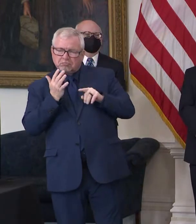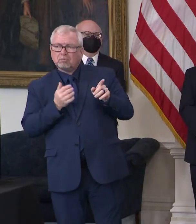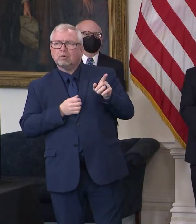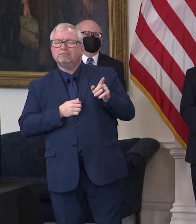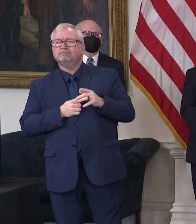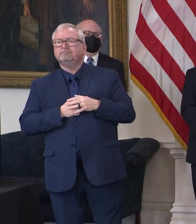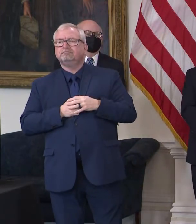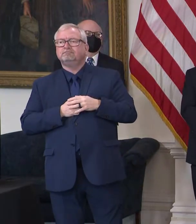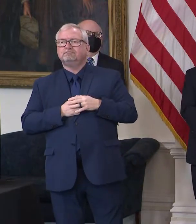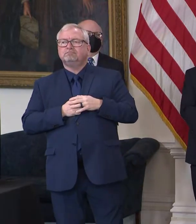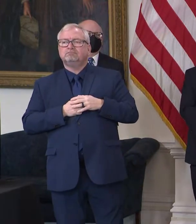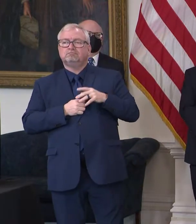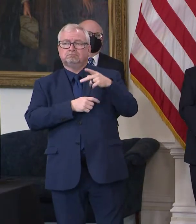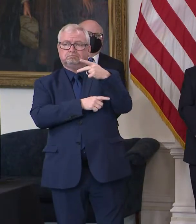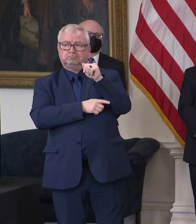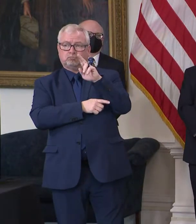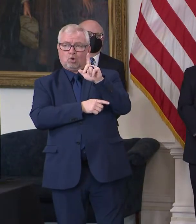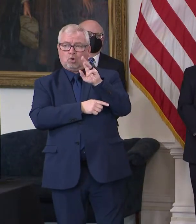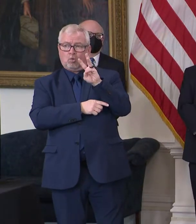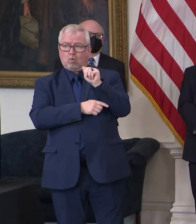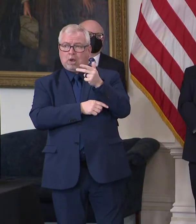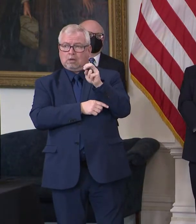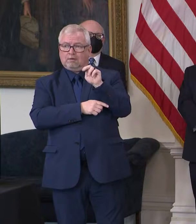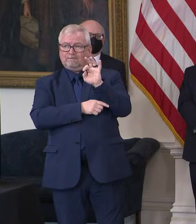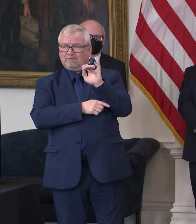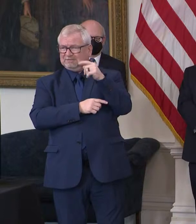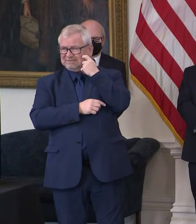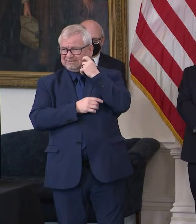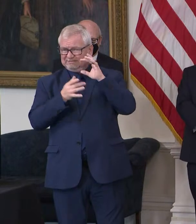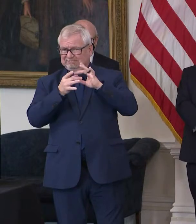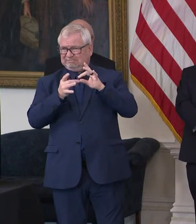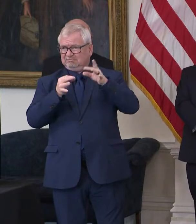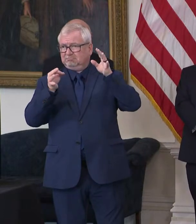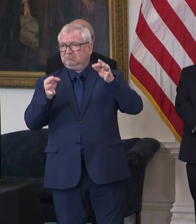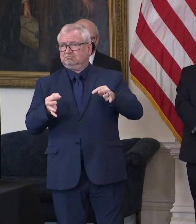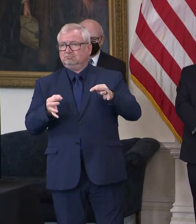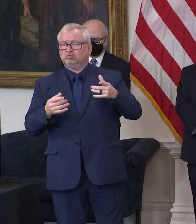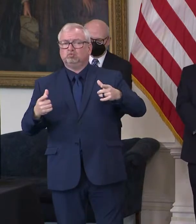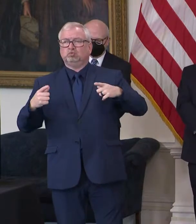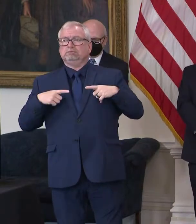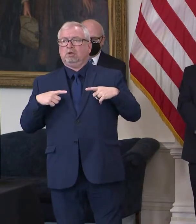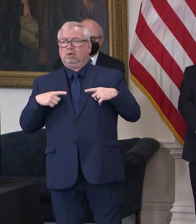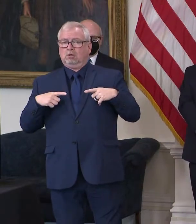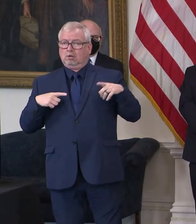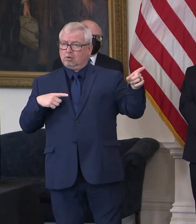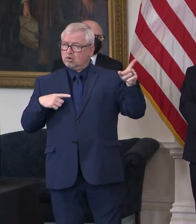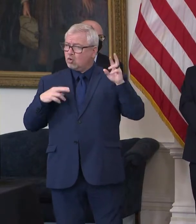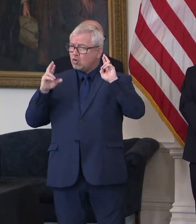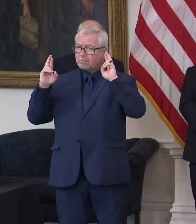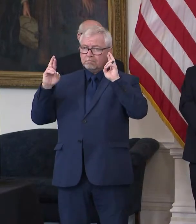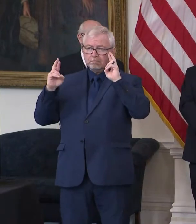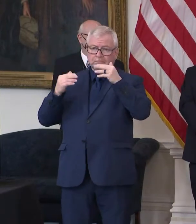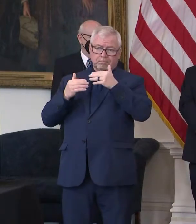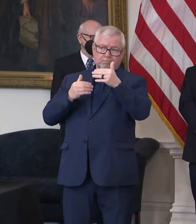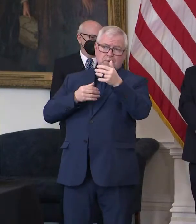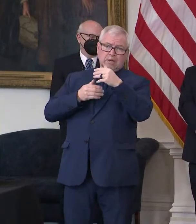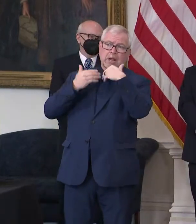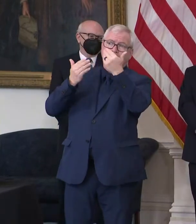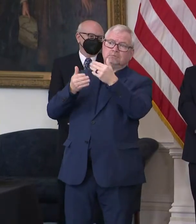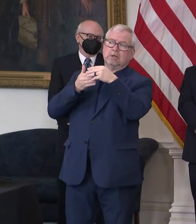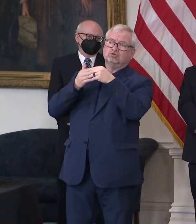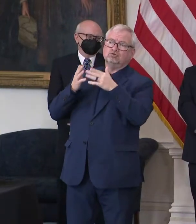to retire from Moana and what do you hope the next leader would bring in a special program? It's a great question.